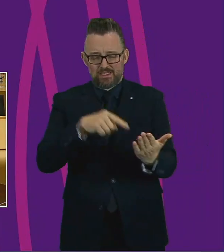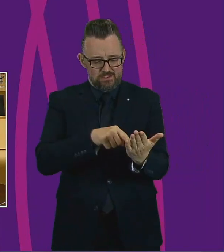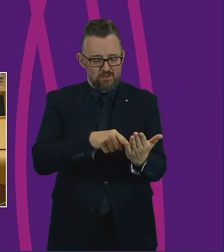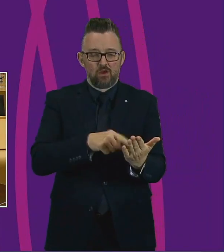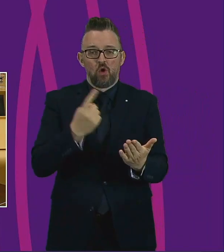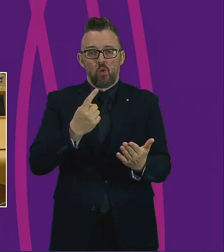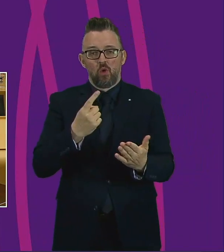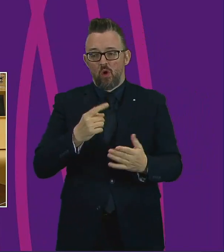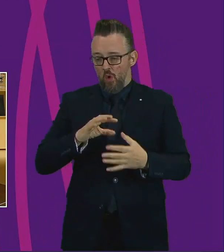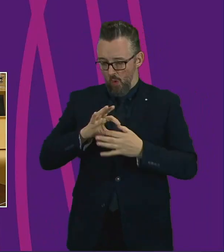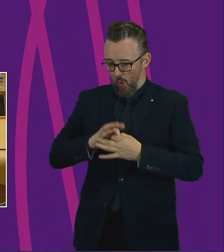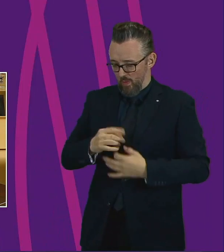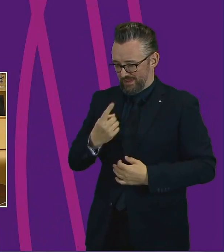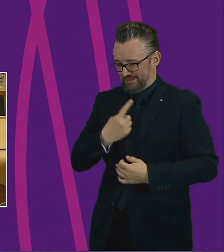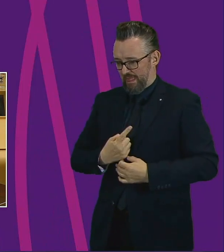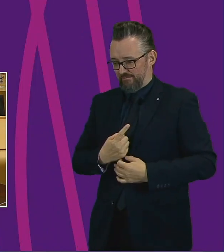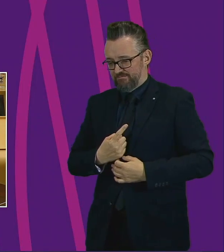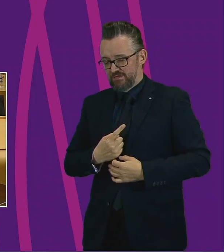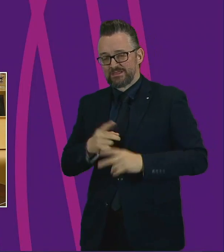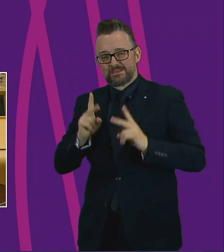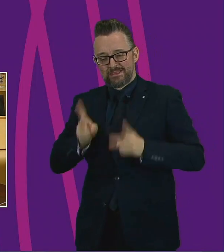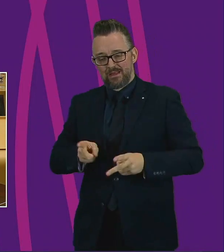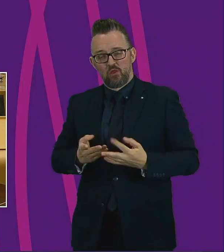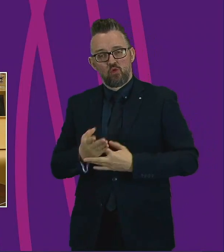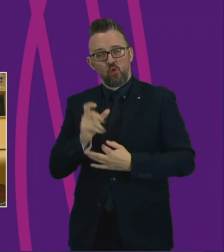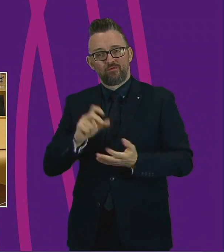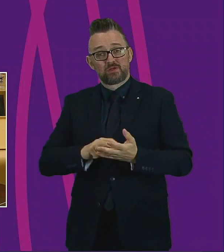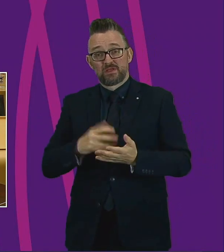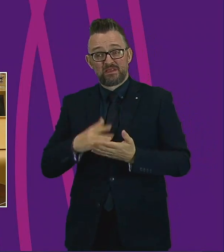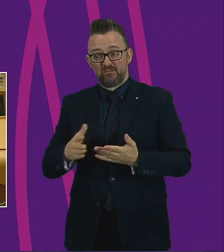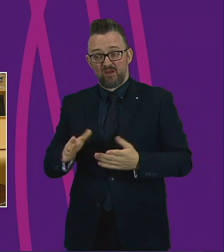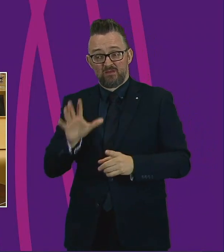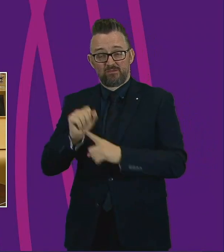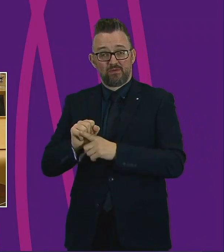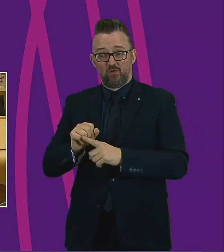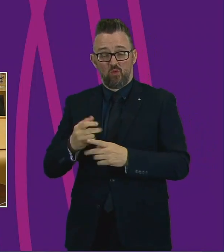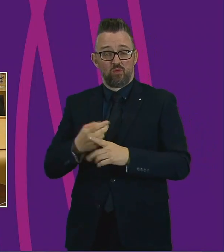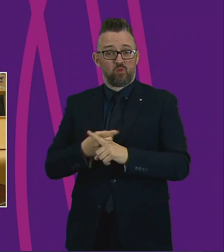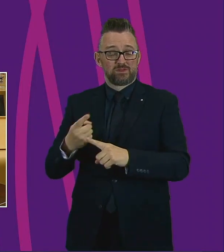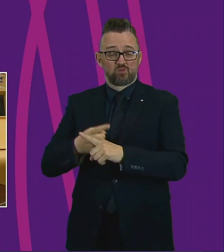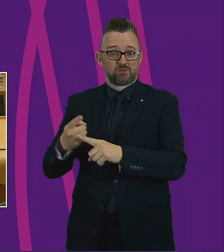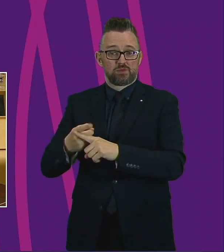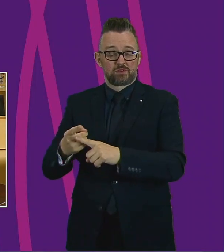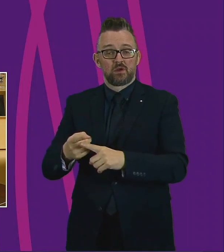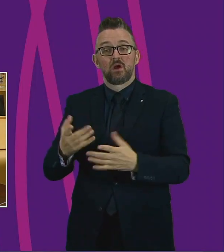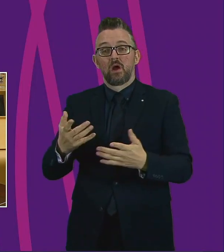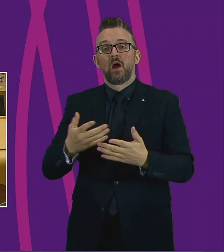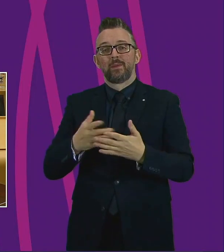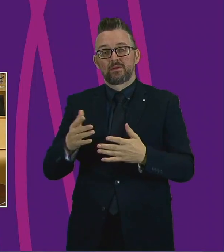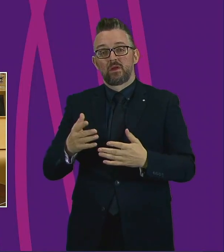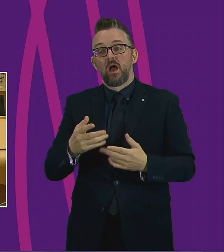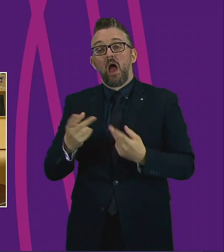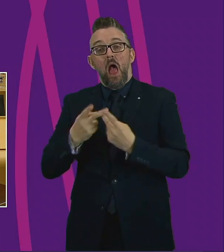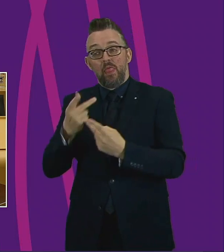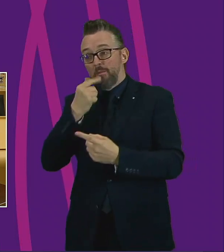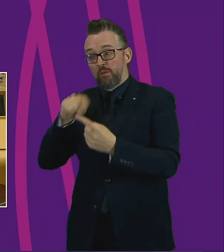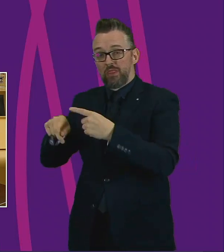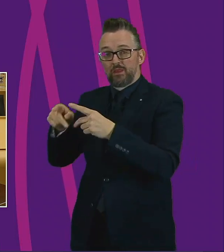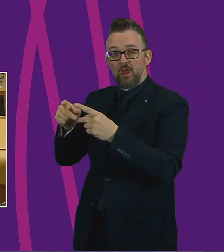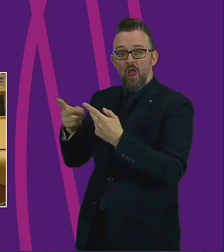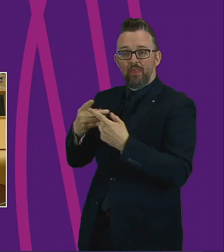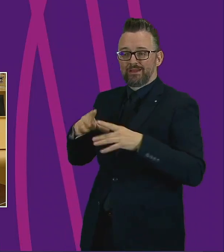at home alone, and some weren't discovered for up to two weeks. Unfortunately, there has been an increase of people dying of other diseases as well.